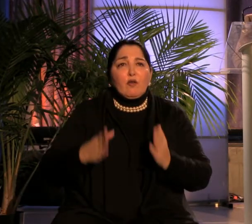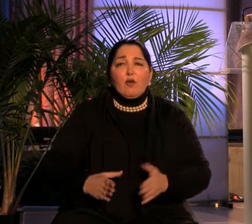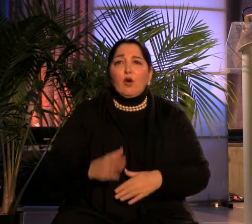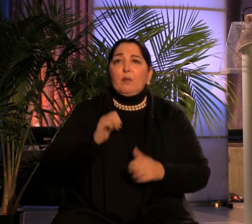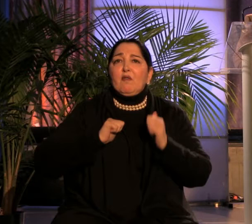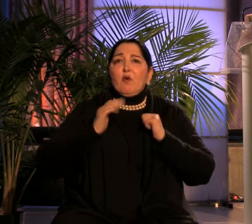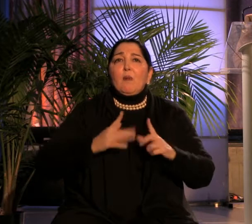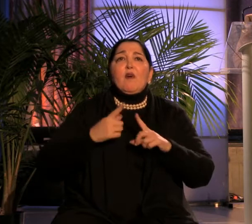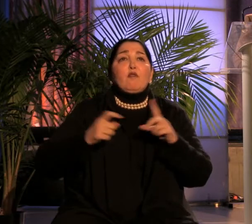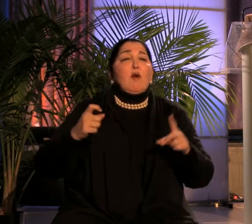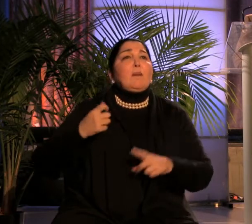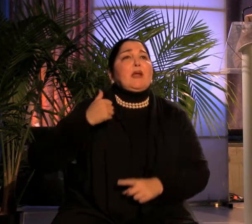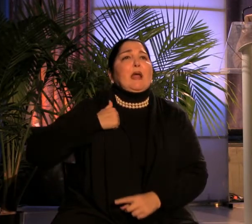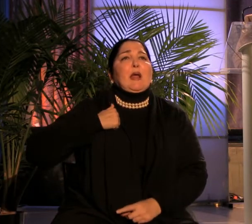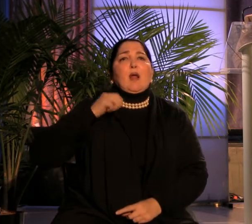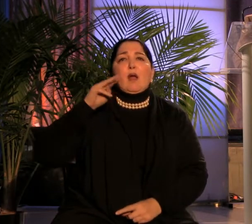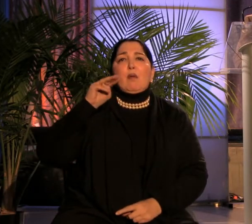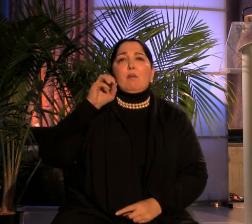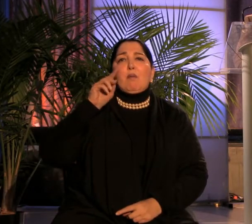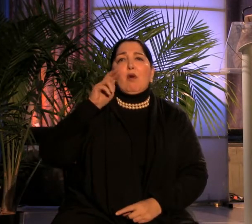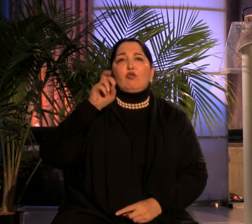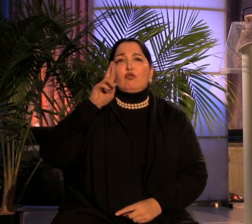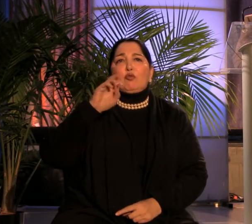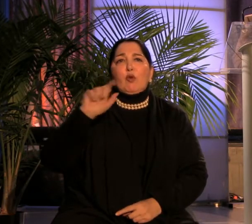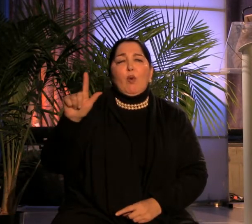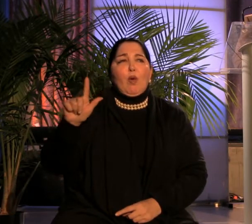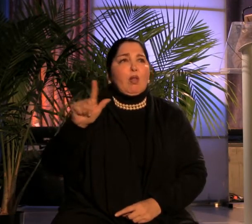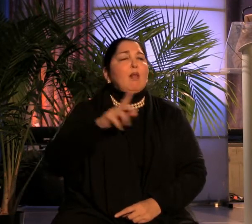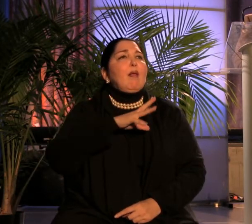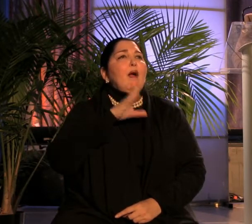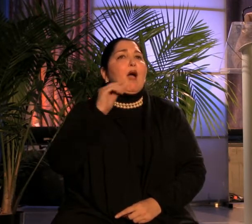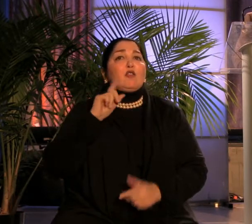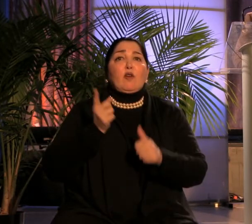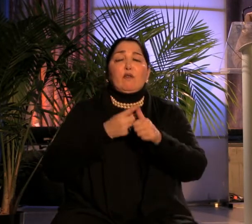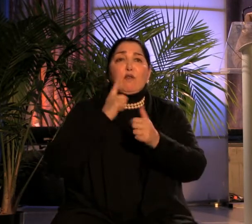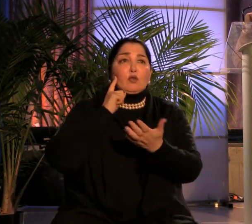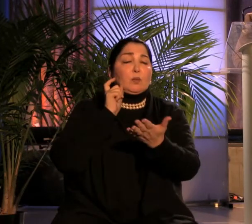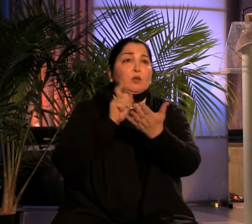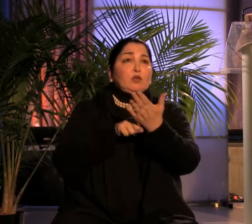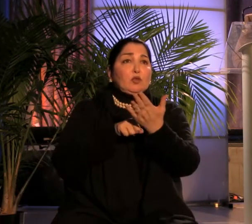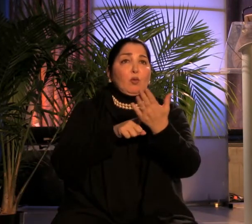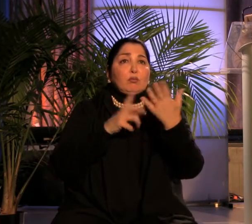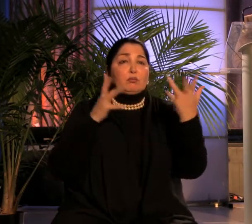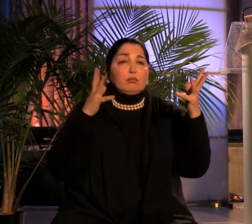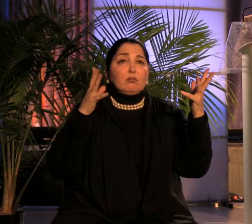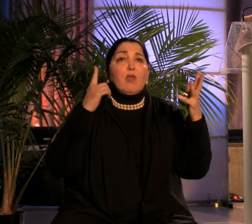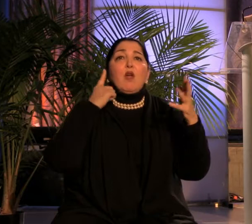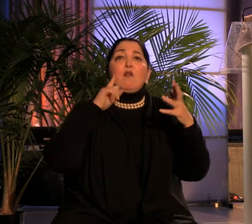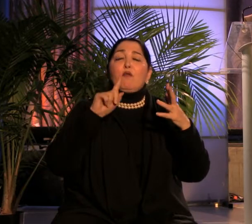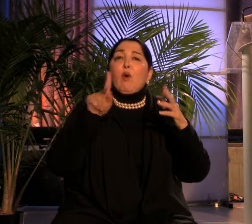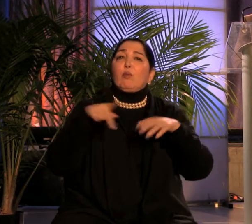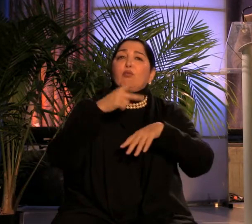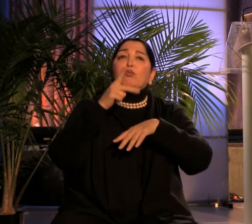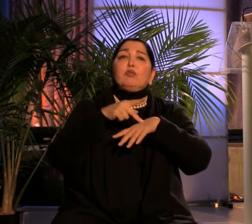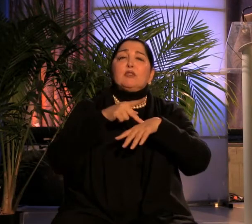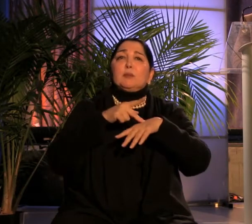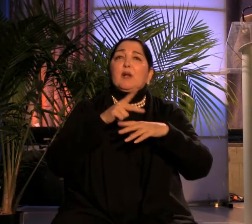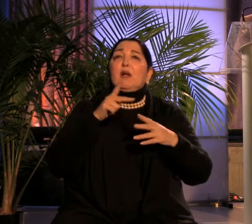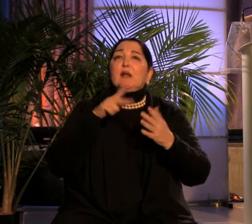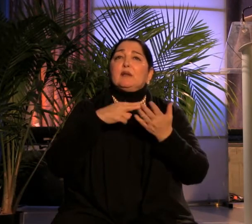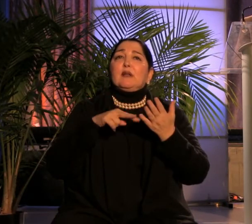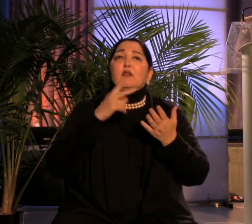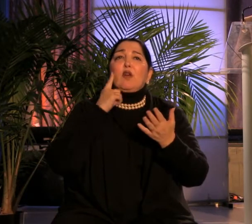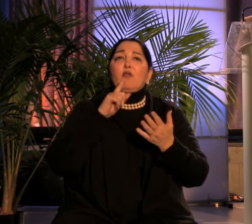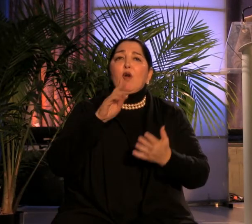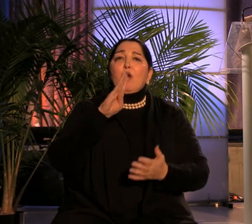Montreal, she first received recognition as a celebrated principal dancer for the Bill T. Jones, Arnie Zane Dance Company. Over